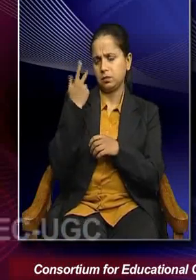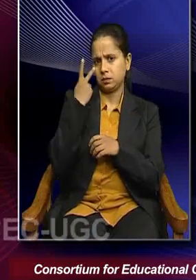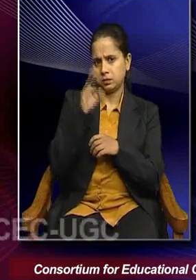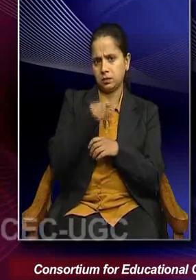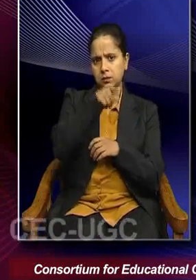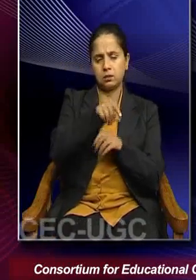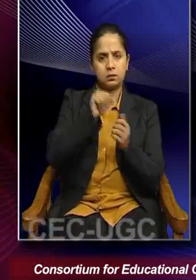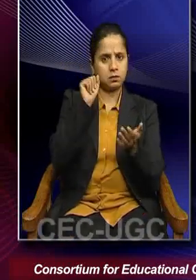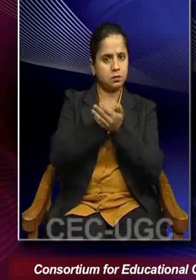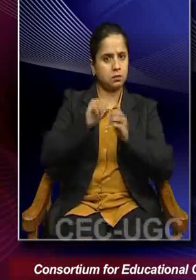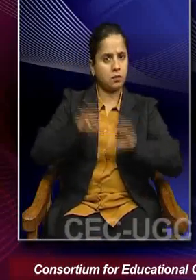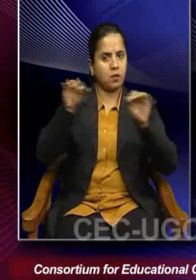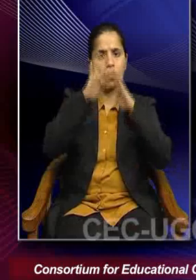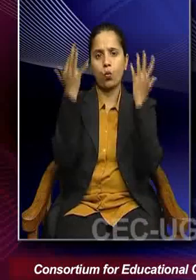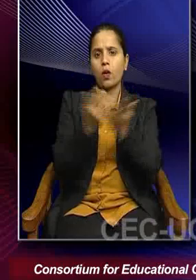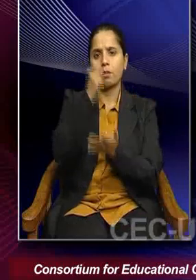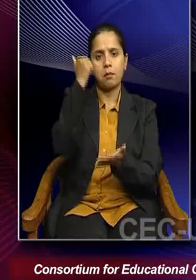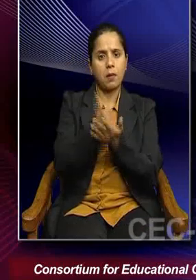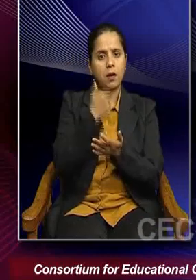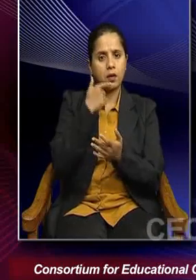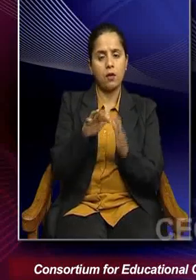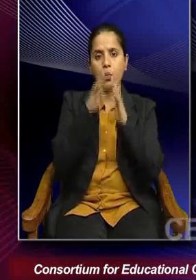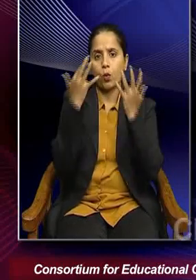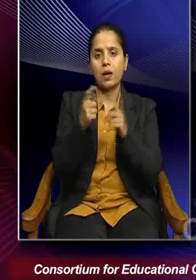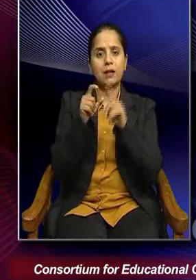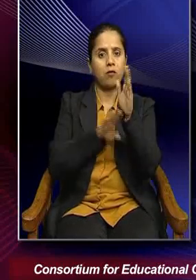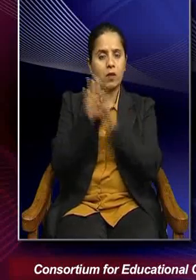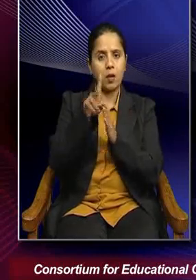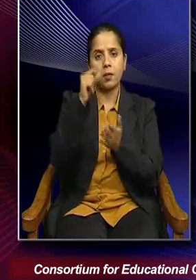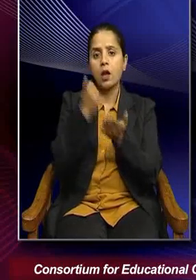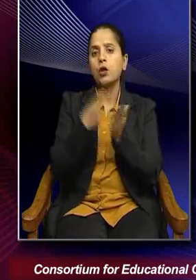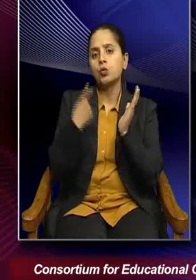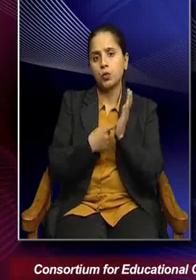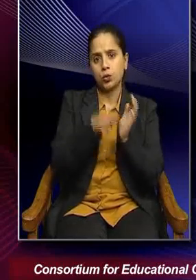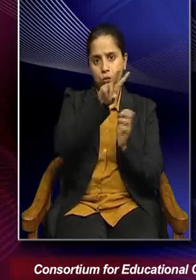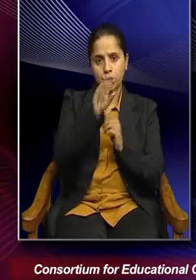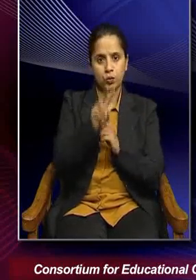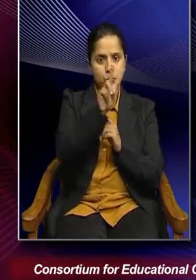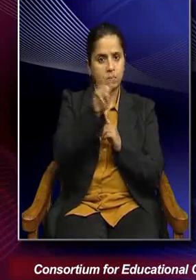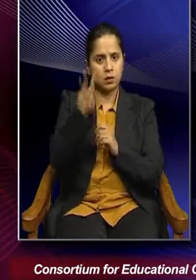publication from the World Bank called the World Development Report 2023 which present a very nice schematic